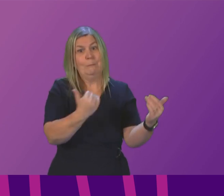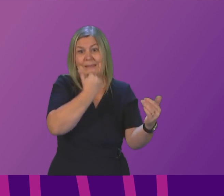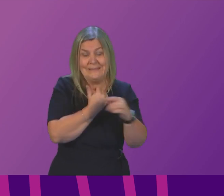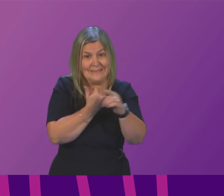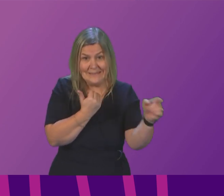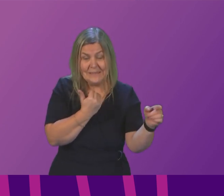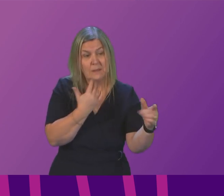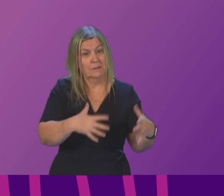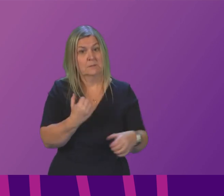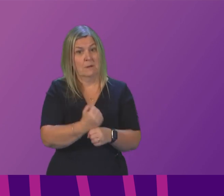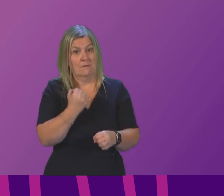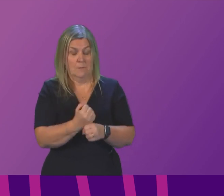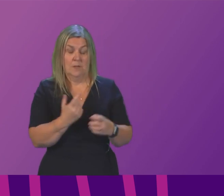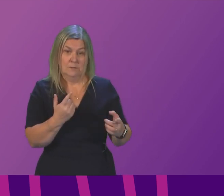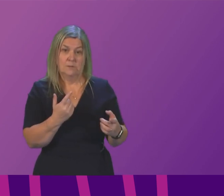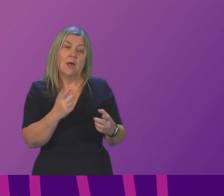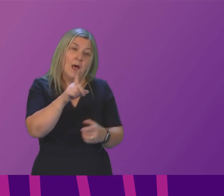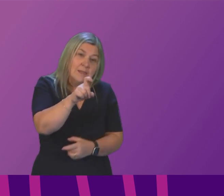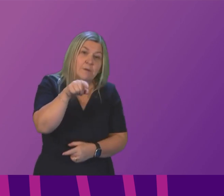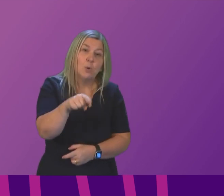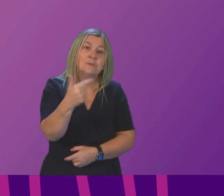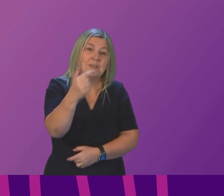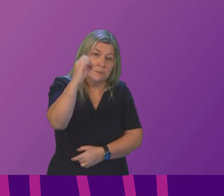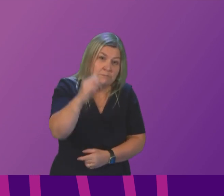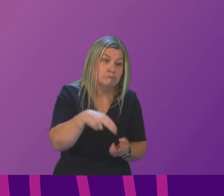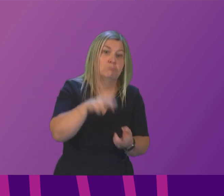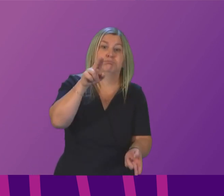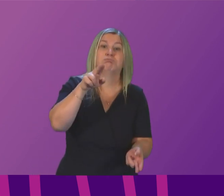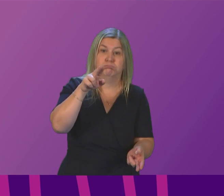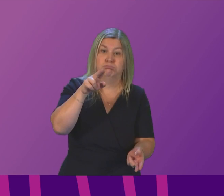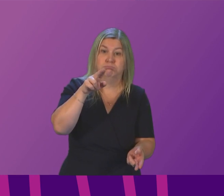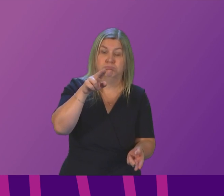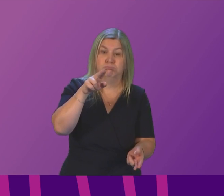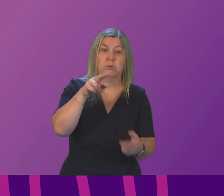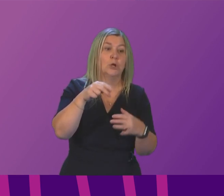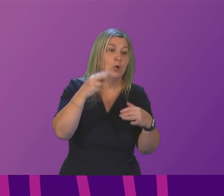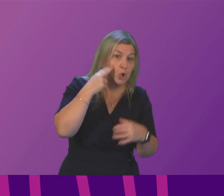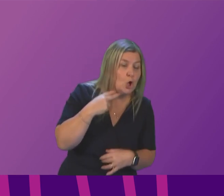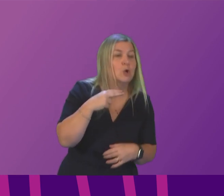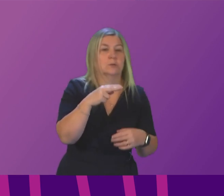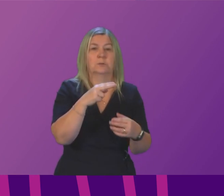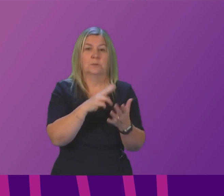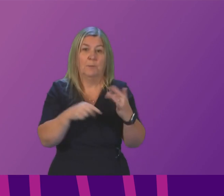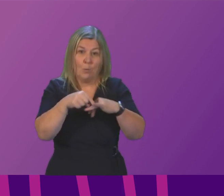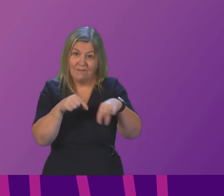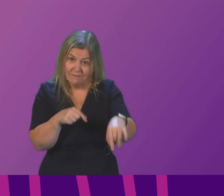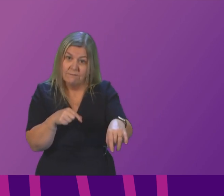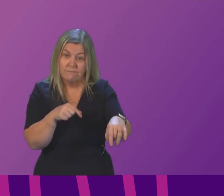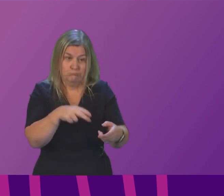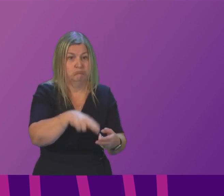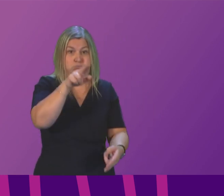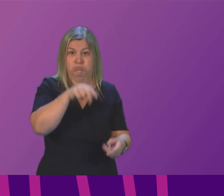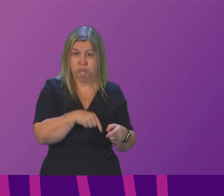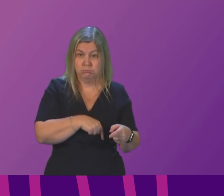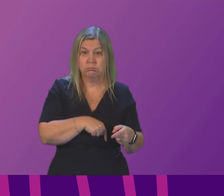has been in office there has been an 11.7% increase in qualified nurses and midwives the number of